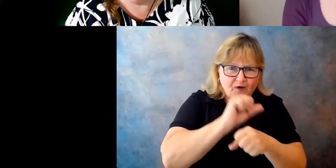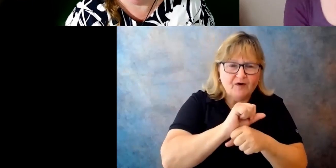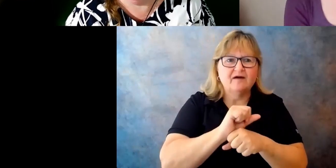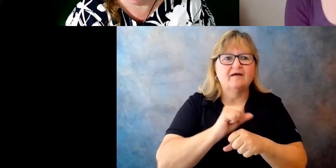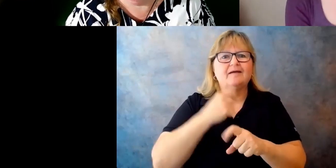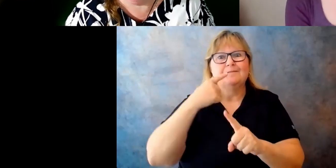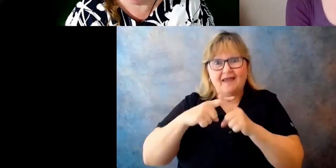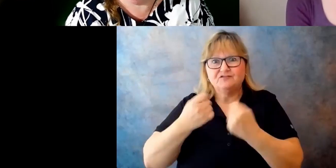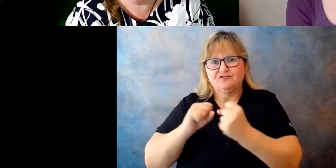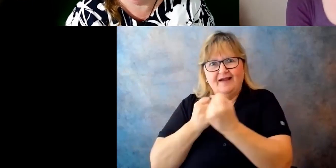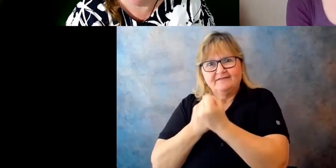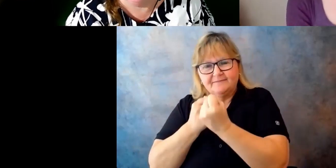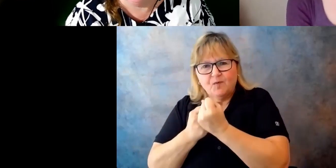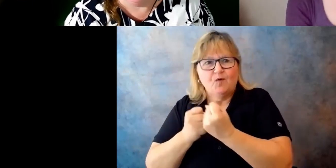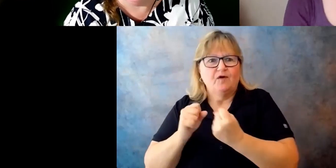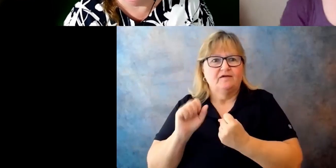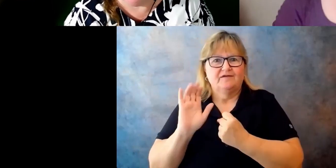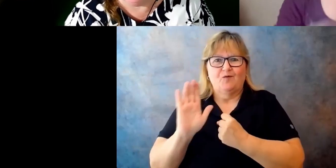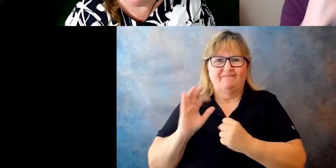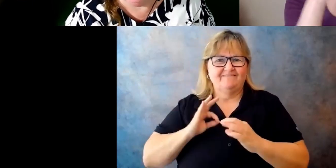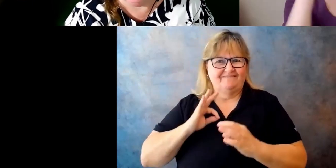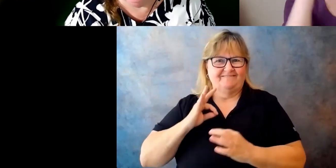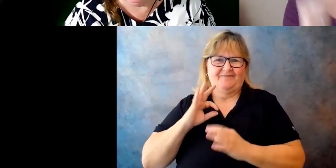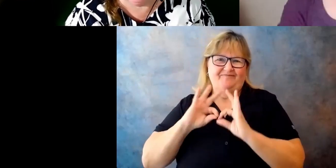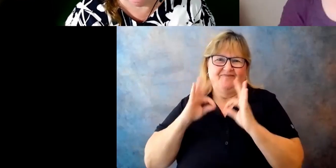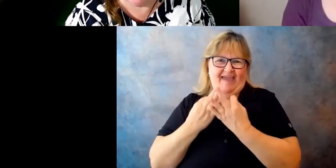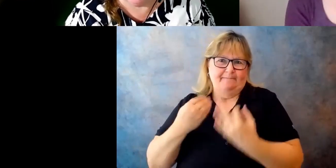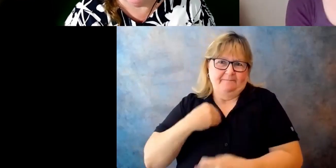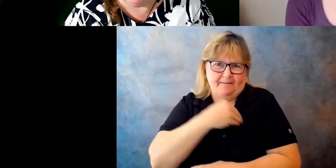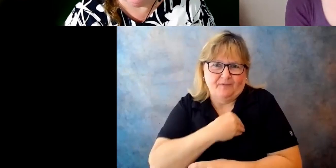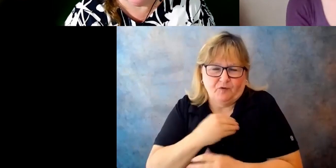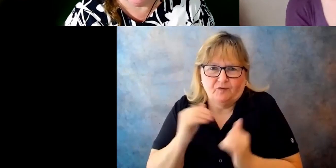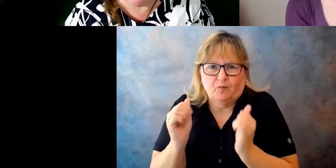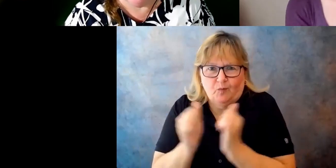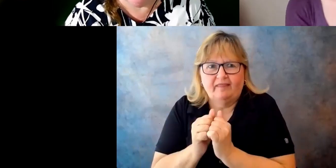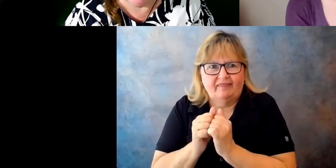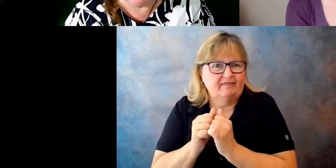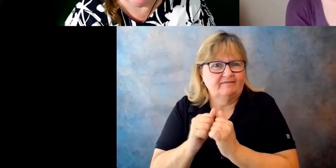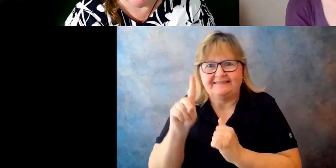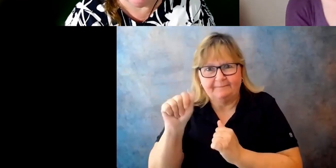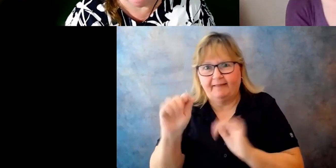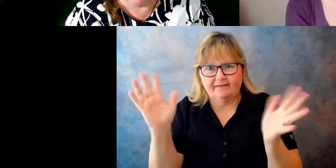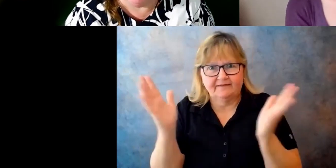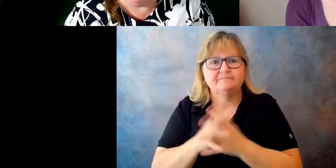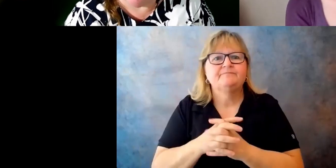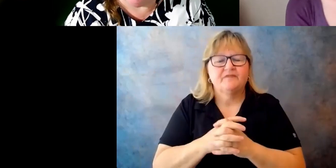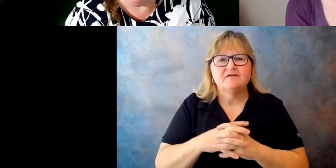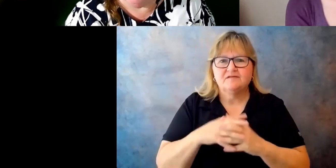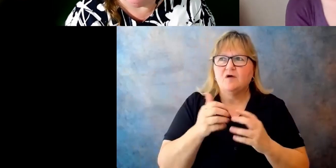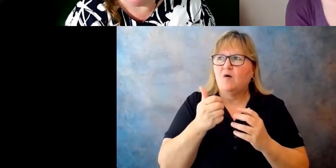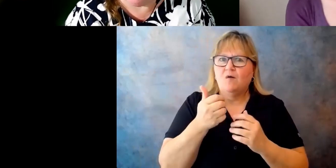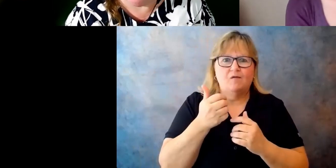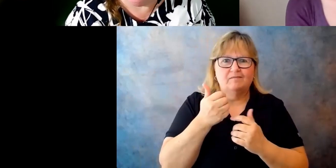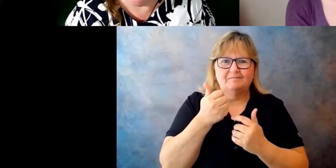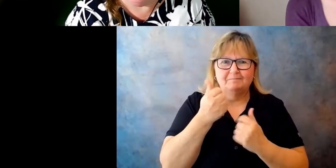disability or chronic condition. So anyway, long story short, years later, I find myself writing